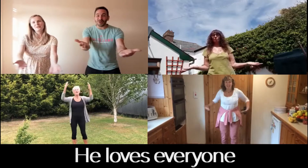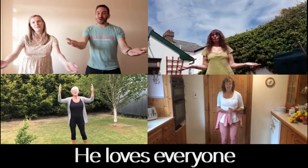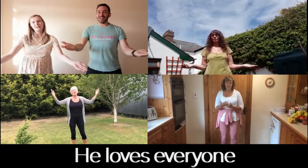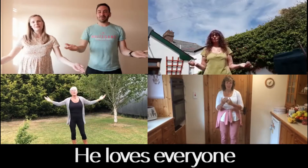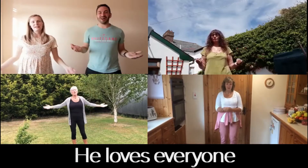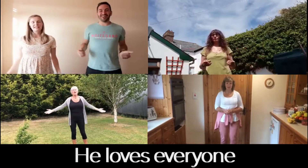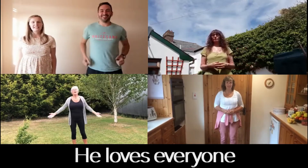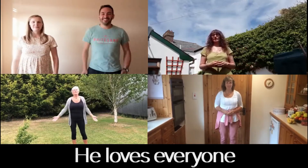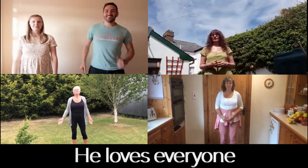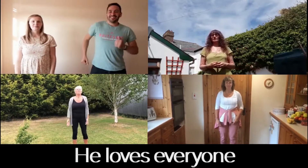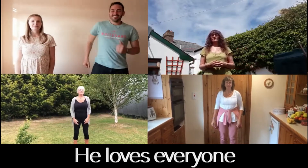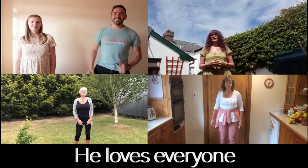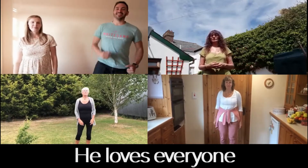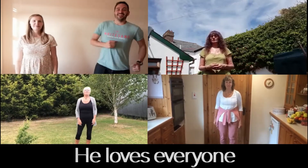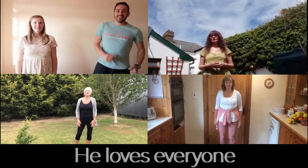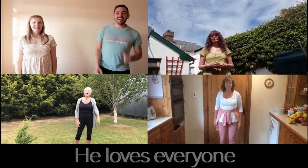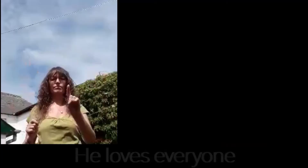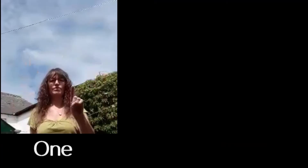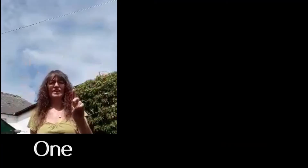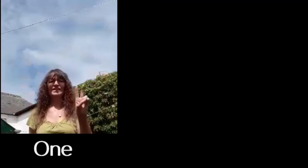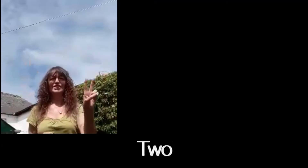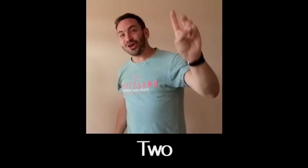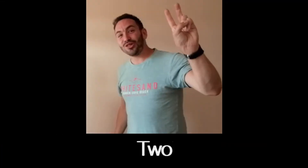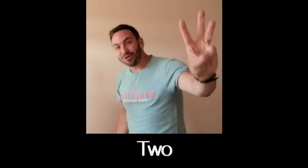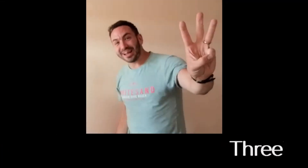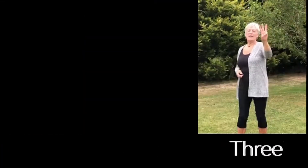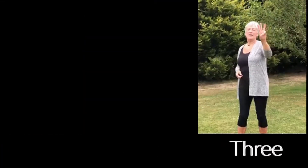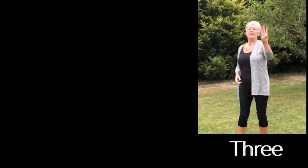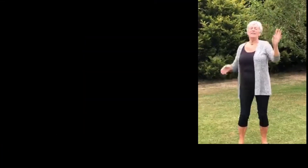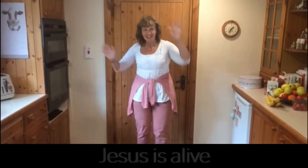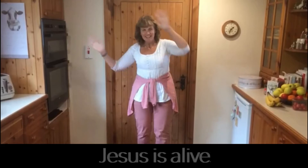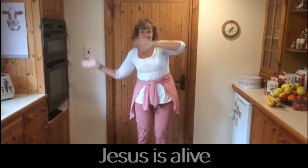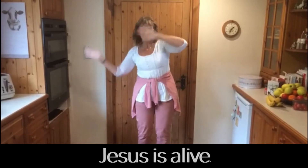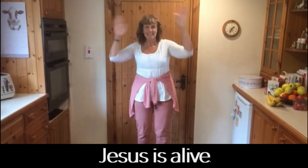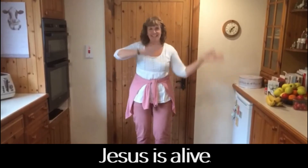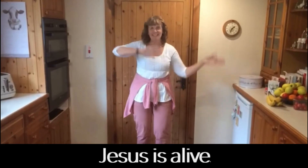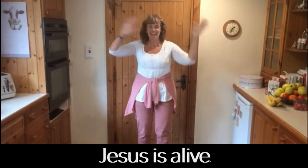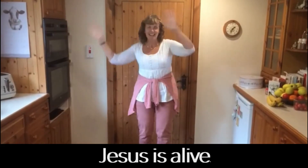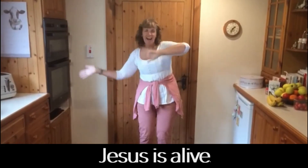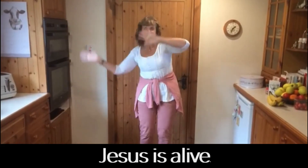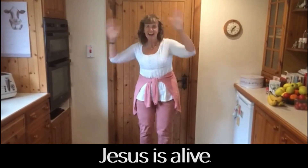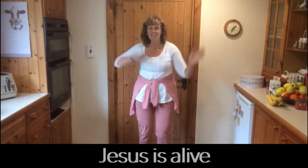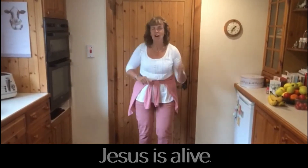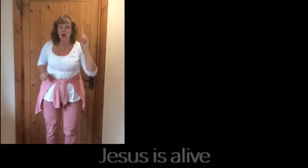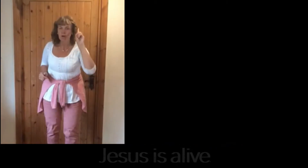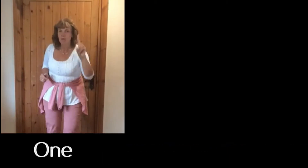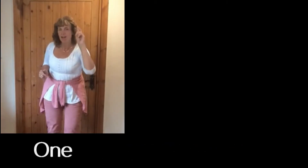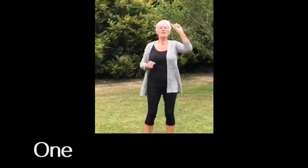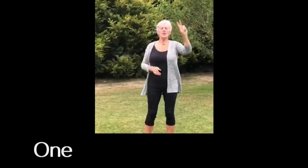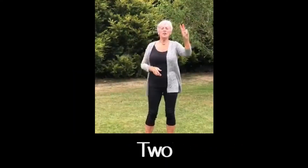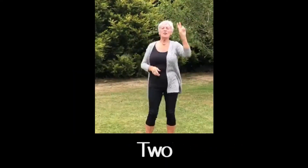loved the world God loved He gave 1, 2, 3, Jesus is alive